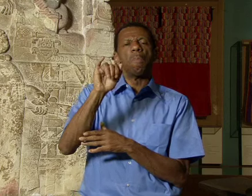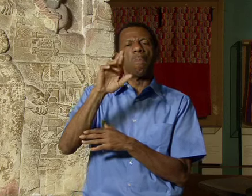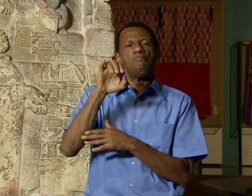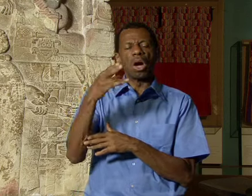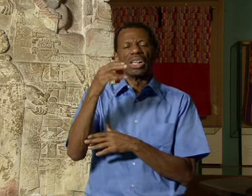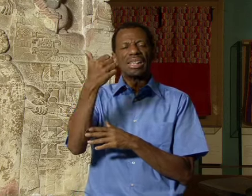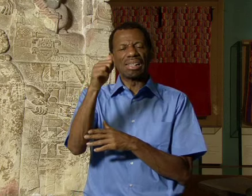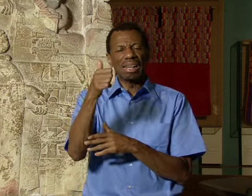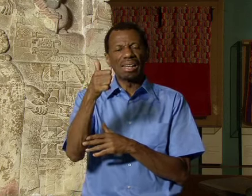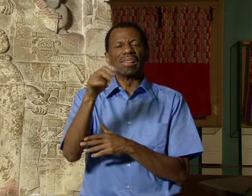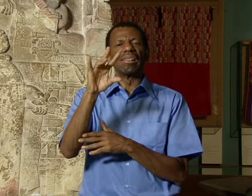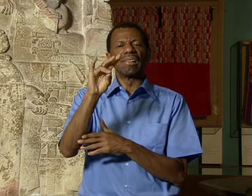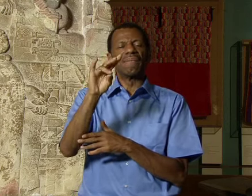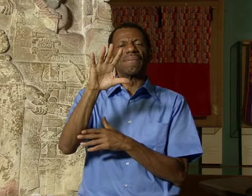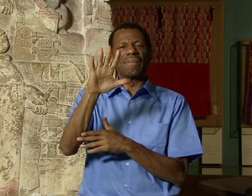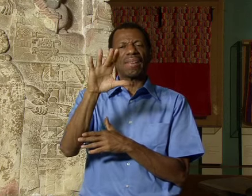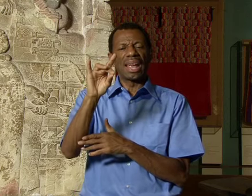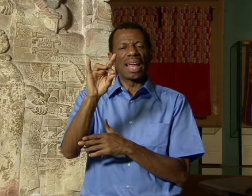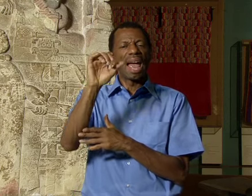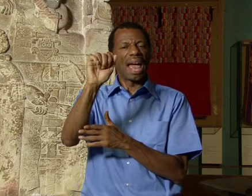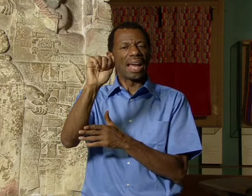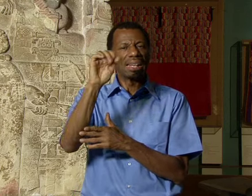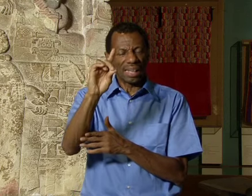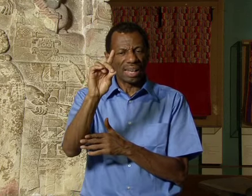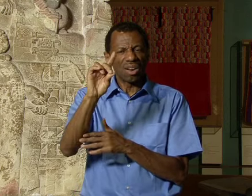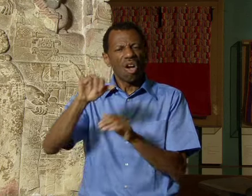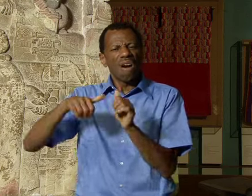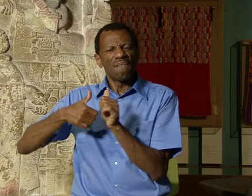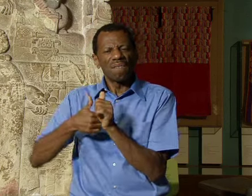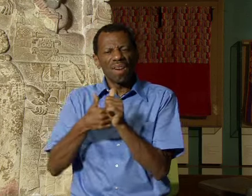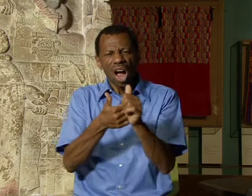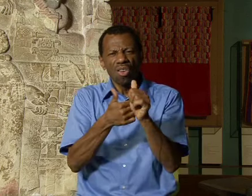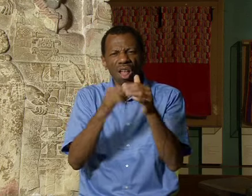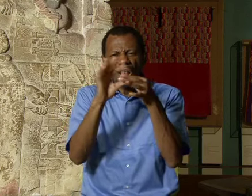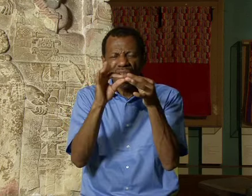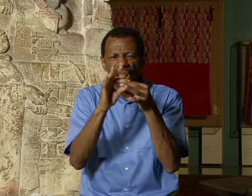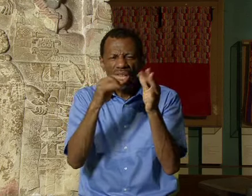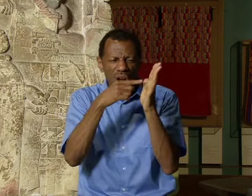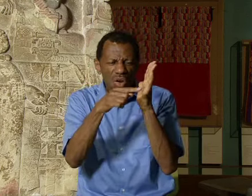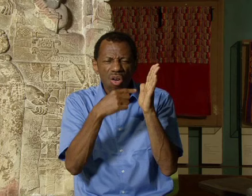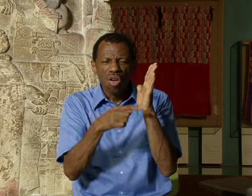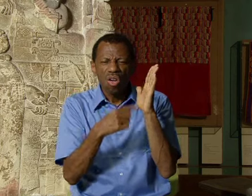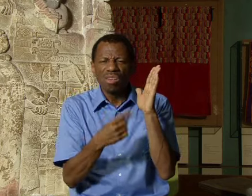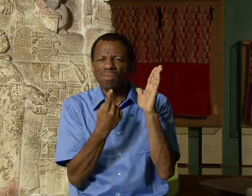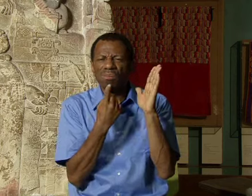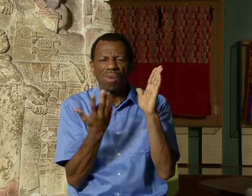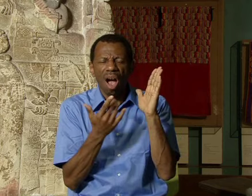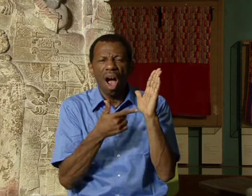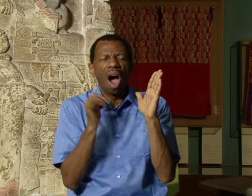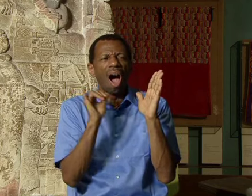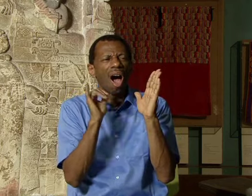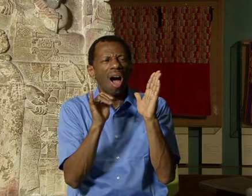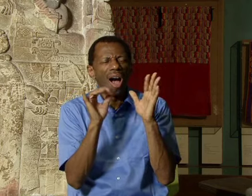The hieroglyphic text on the left side of the monument records the Maya long count date of March 10,